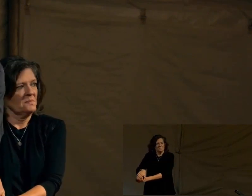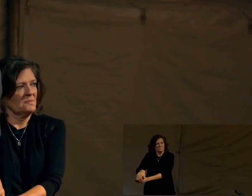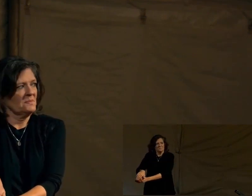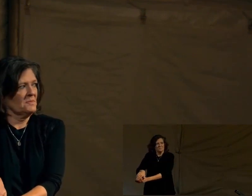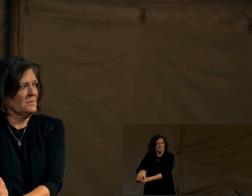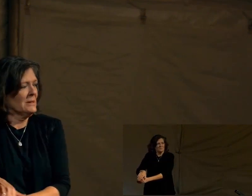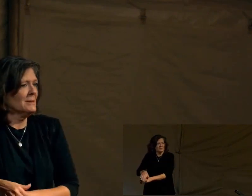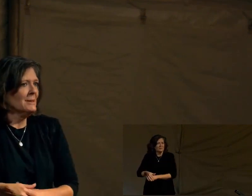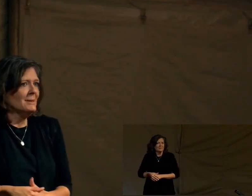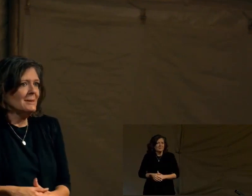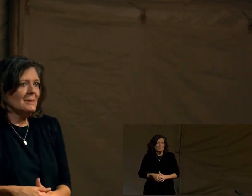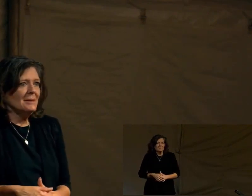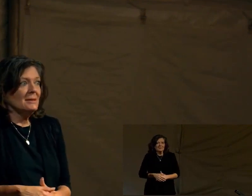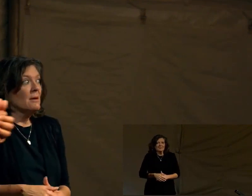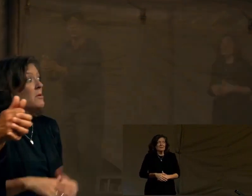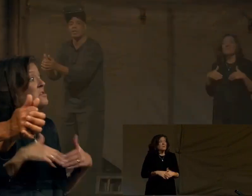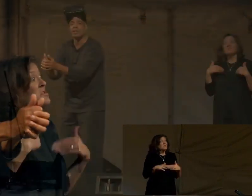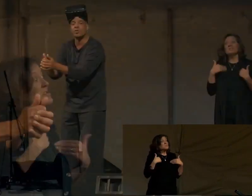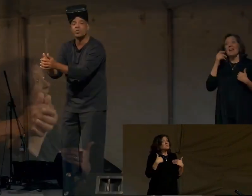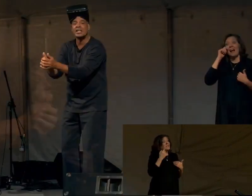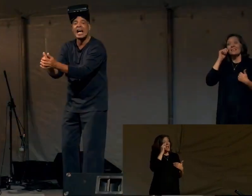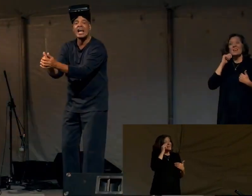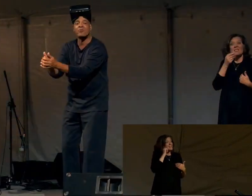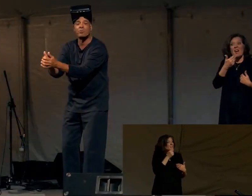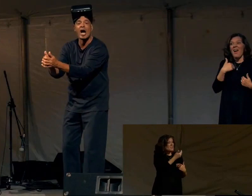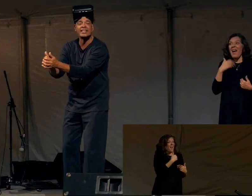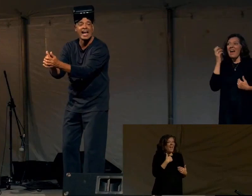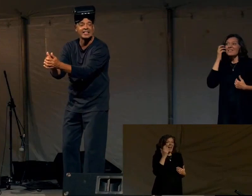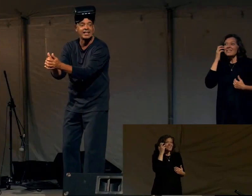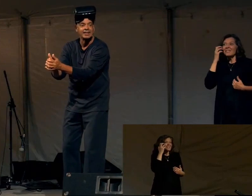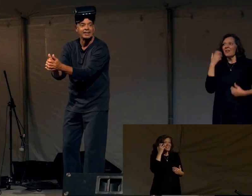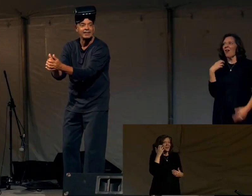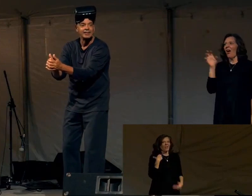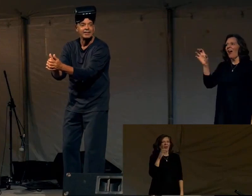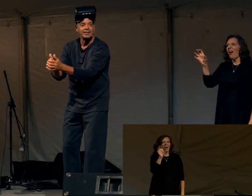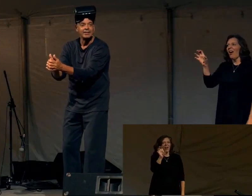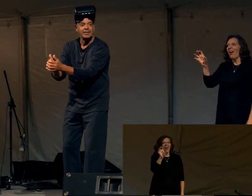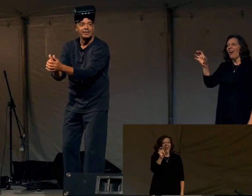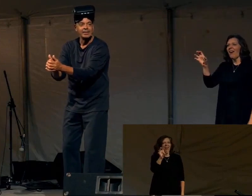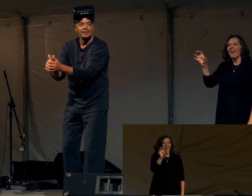there's these preteens with their cell phones and they're doing live broadcasting